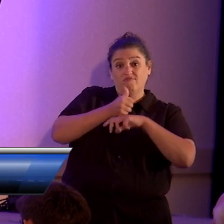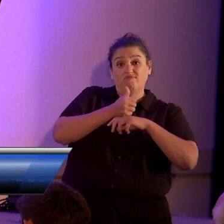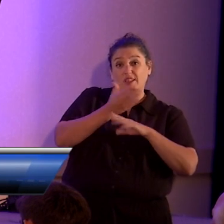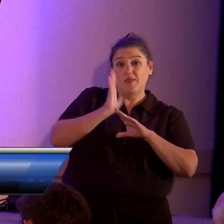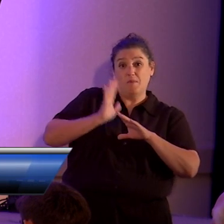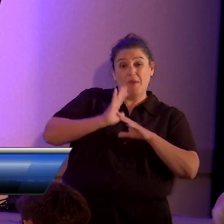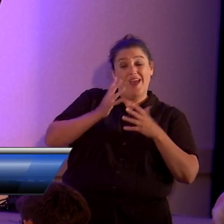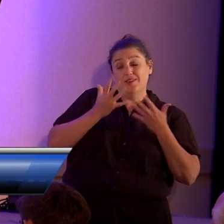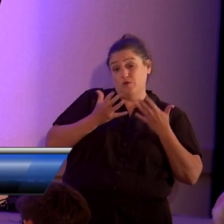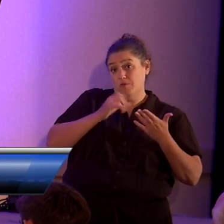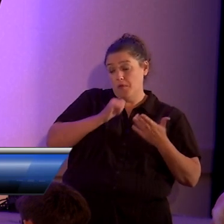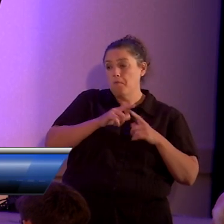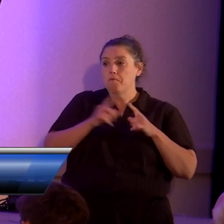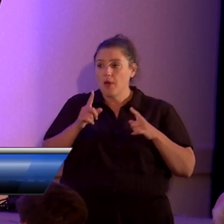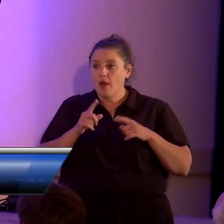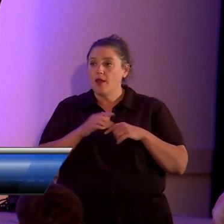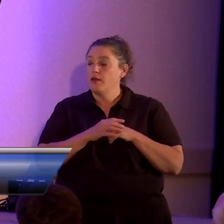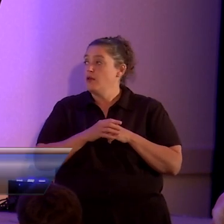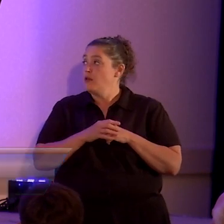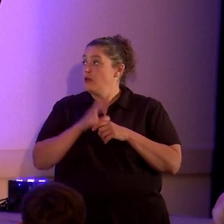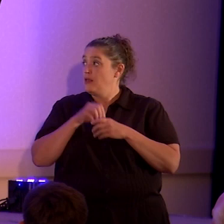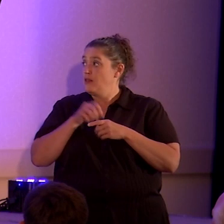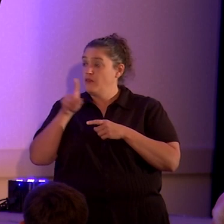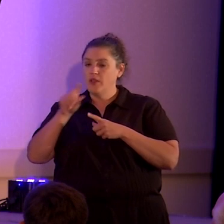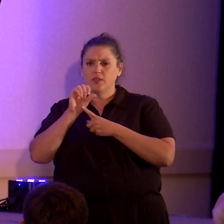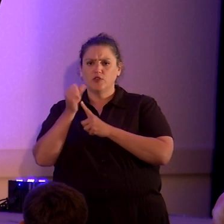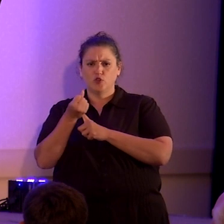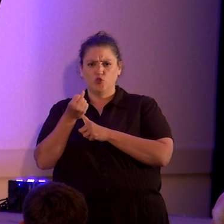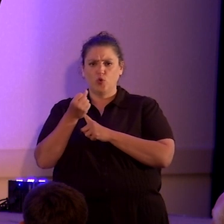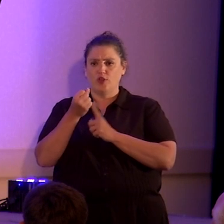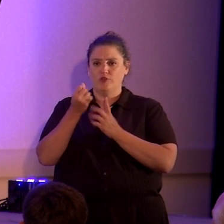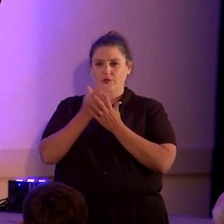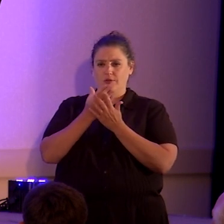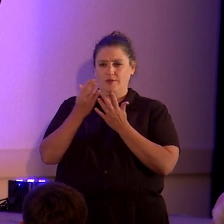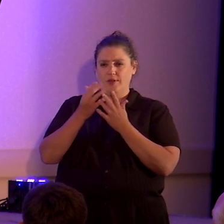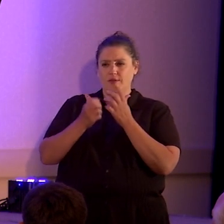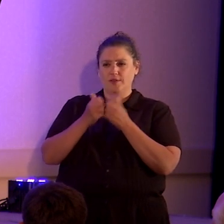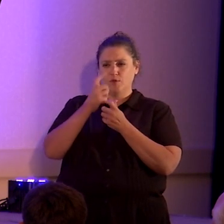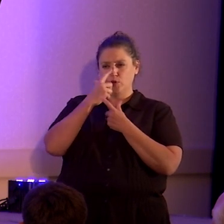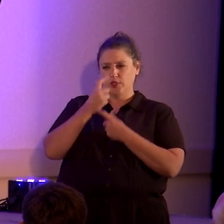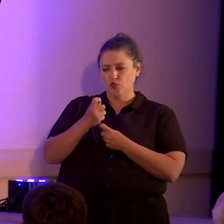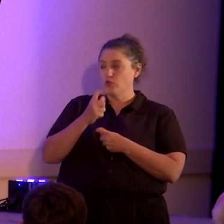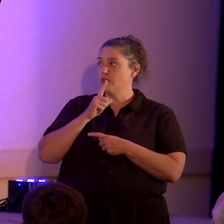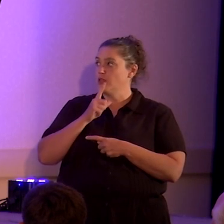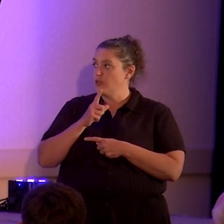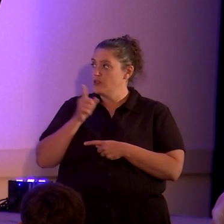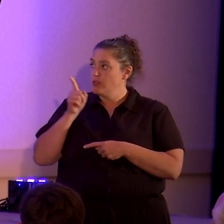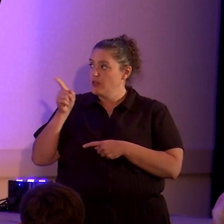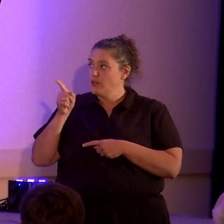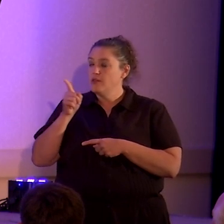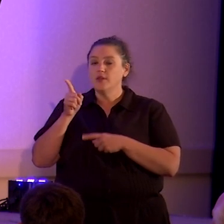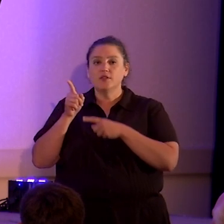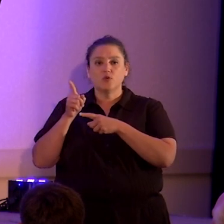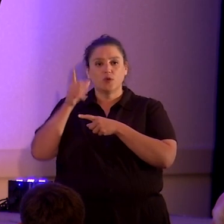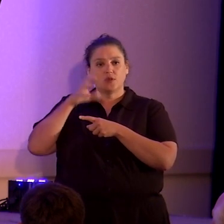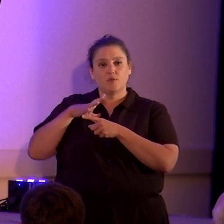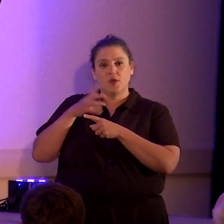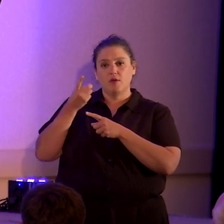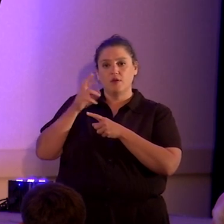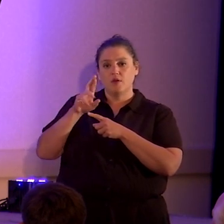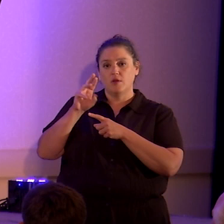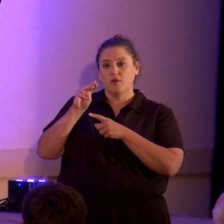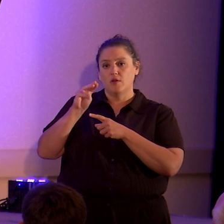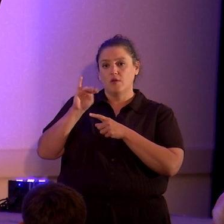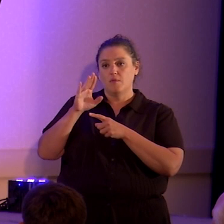guaranteed. But in this particular case, the feature that most intrigues us is that this was a gentleman by the name of Dr.